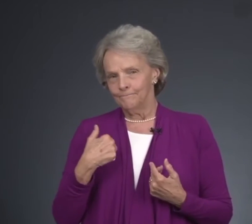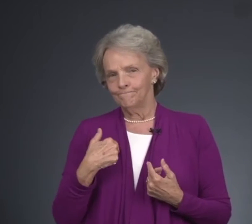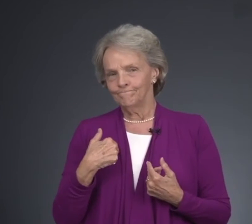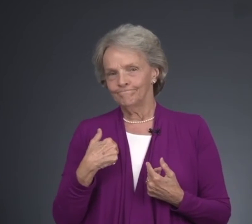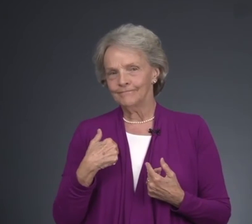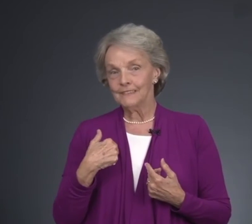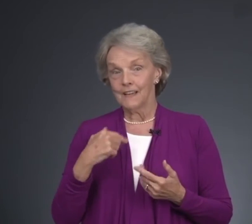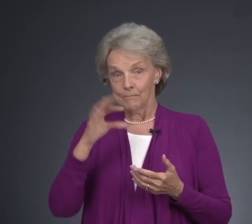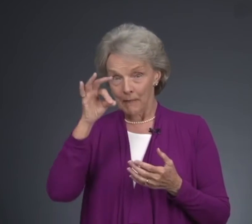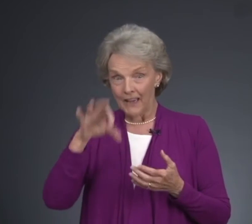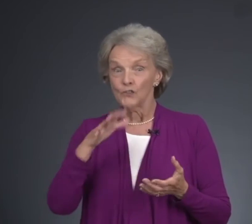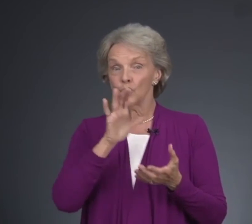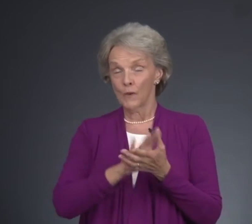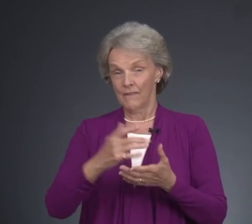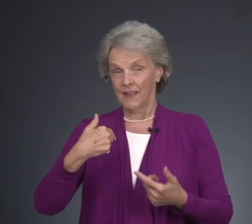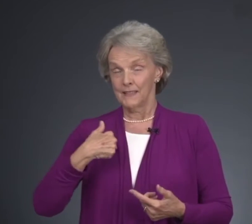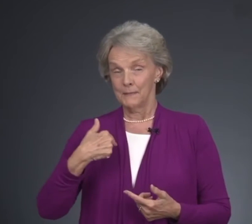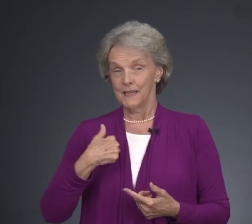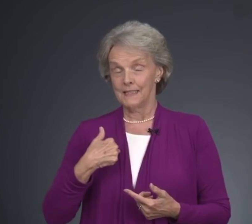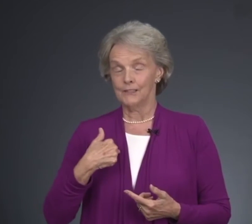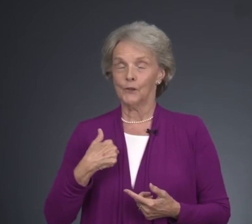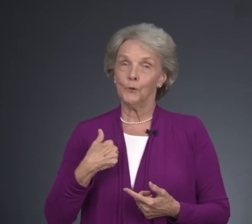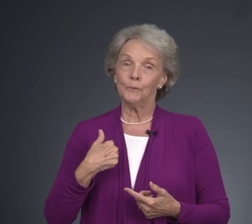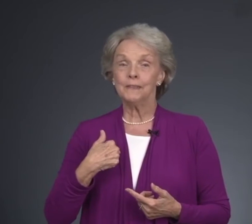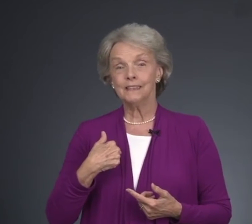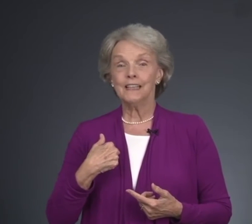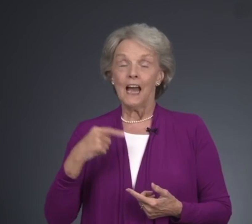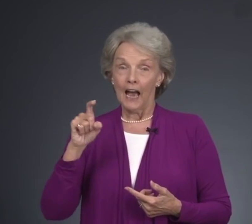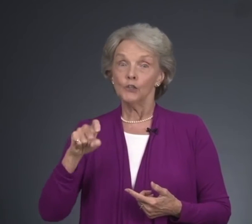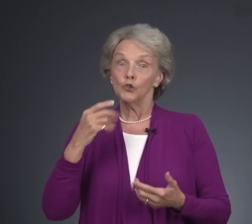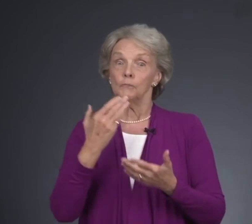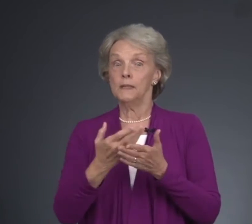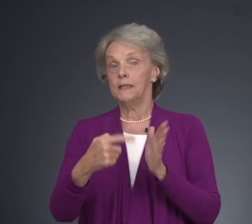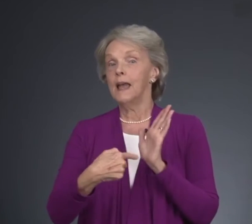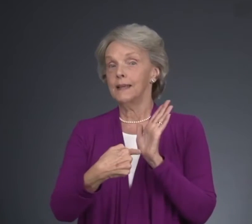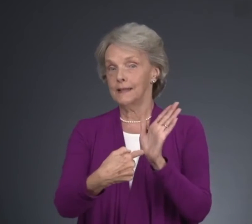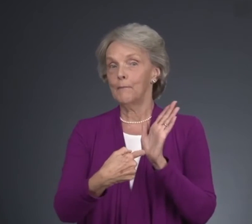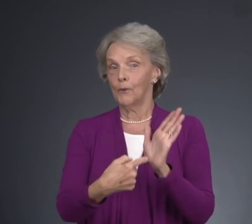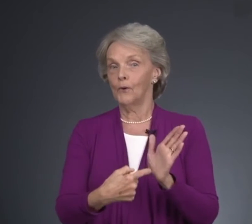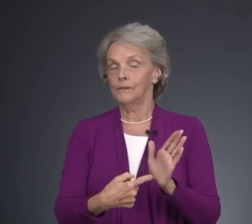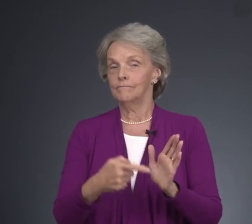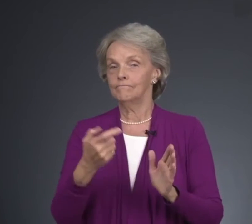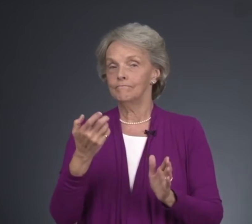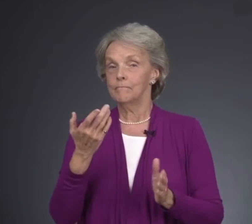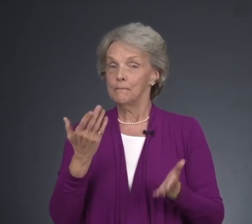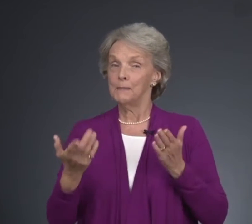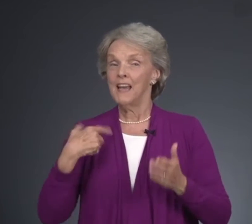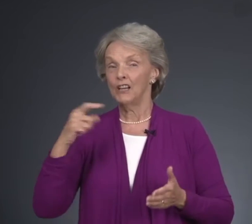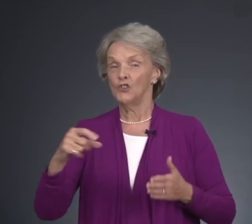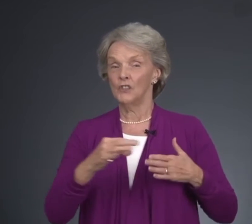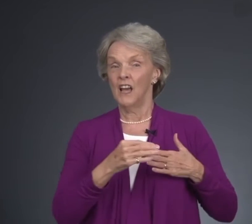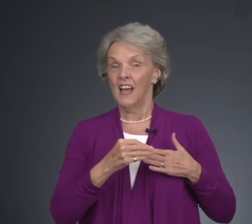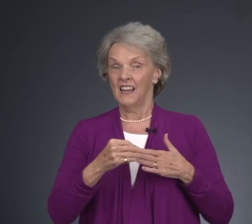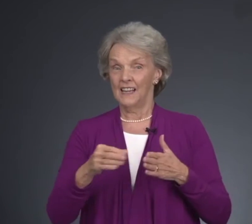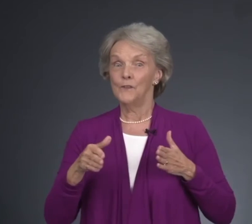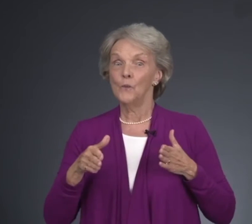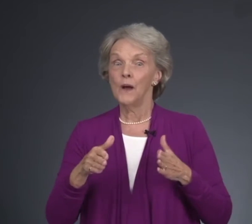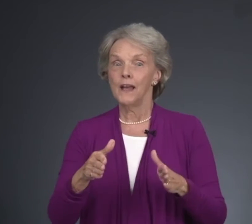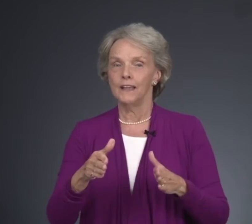pastor's wife, that's me, so I should be example. Maybe I should lead the way.